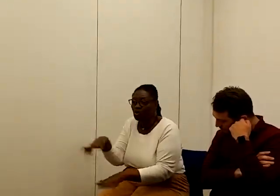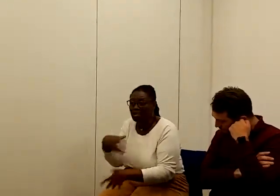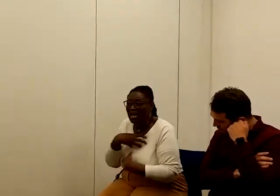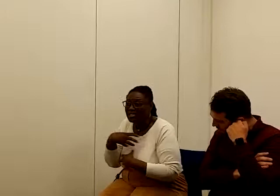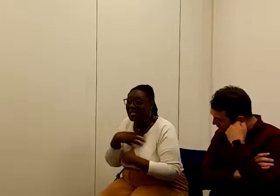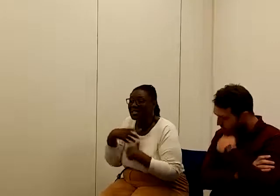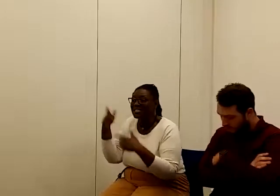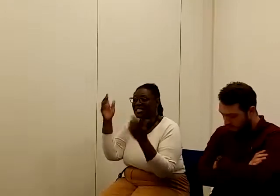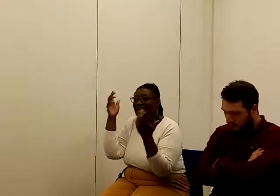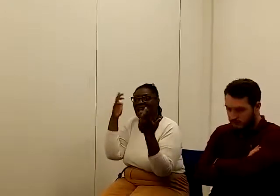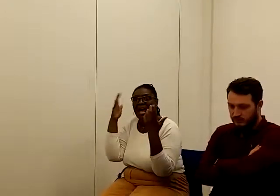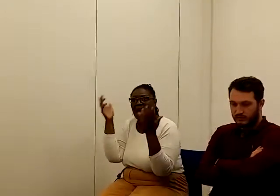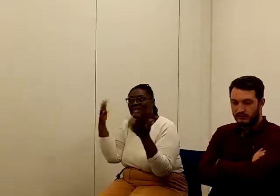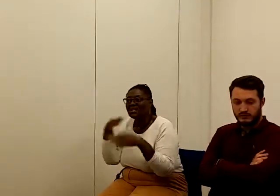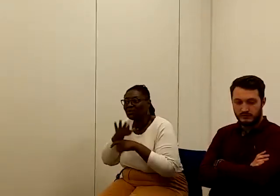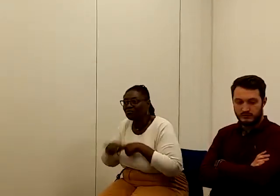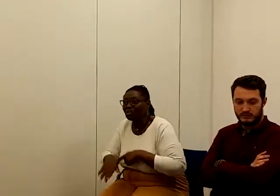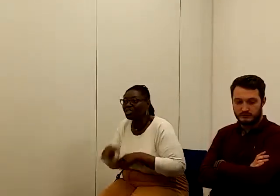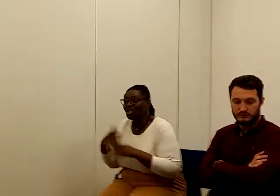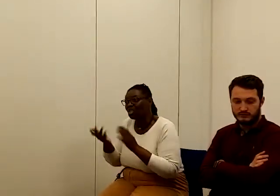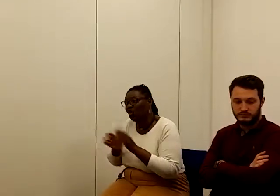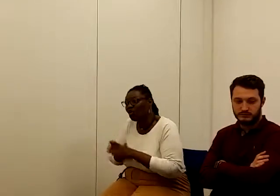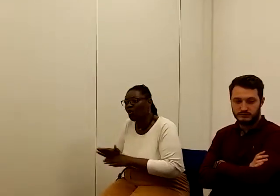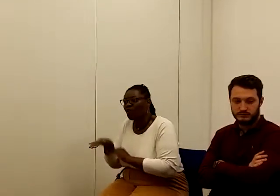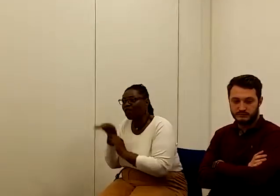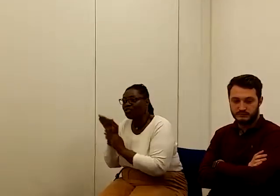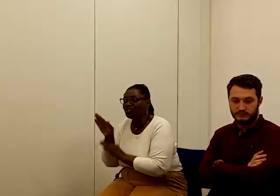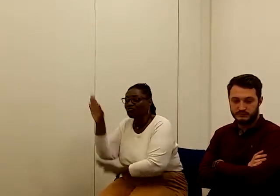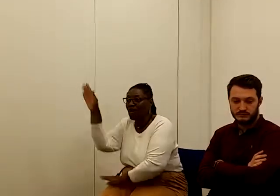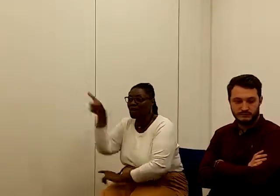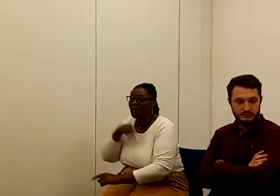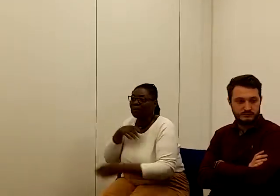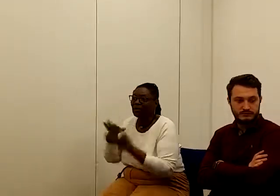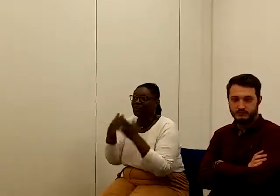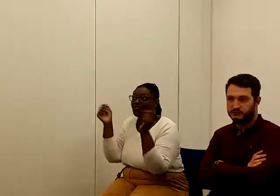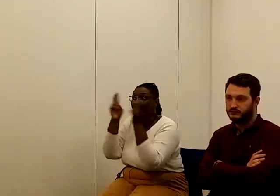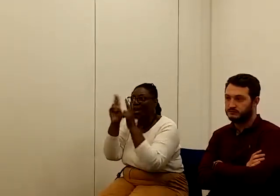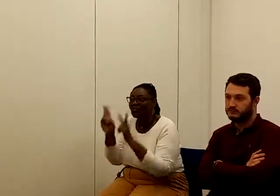is going off the top of the scale because they have these on the scale. we need to...